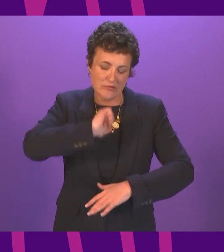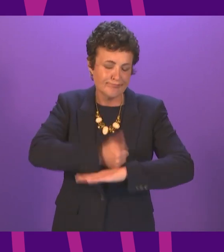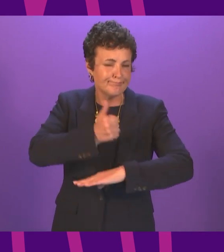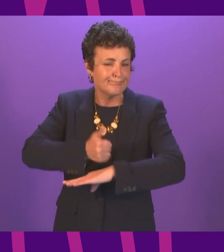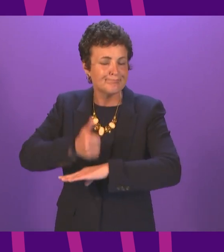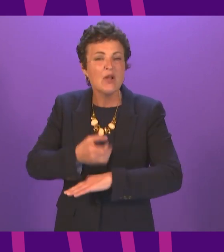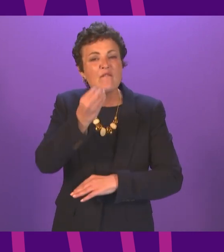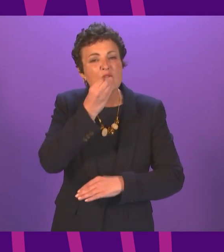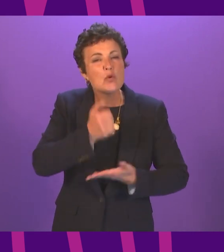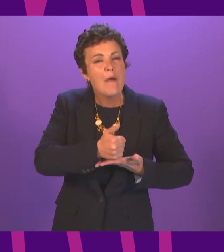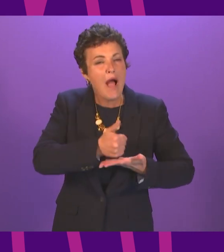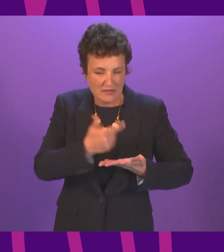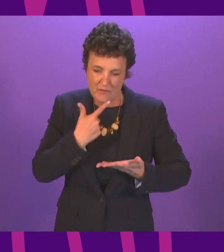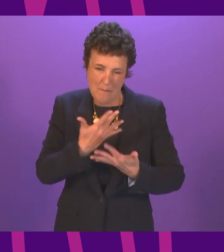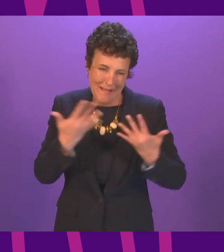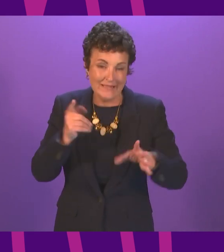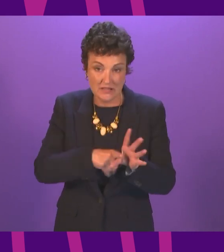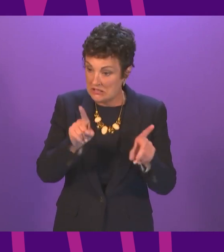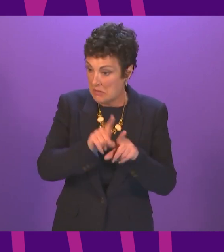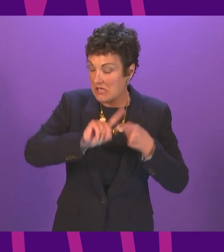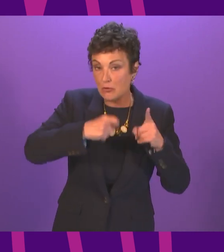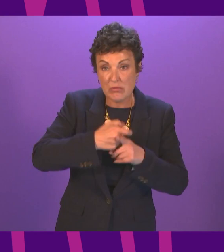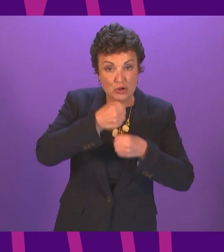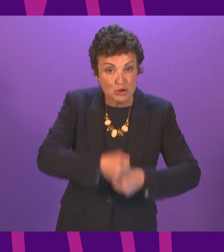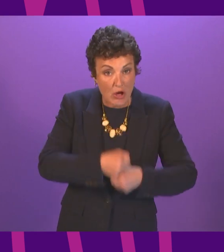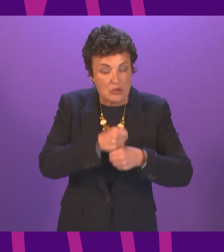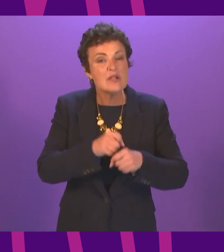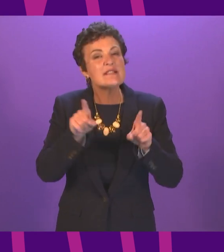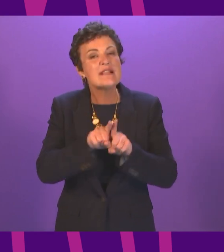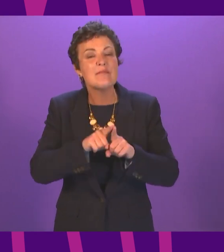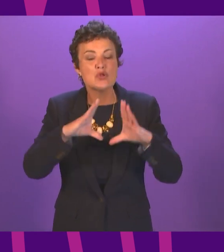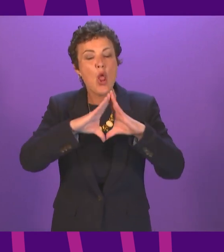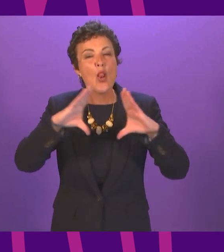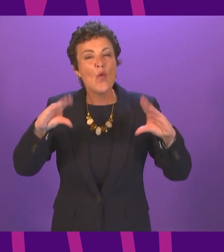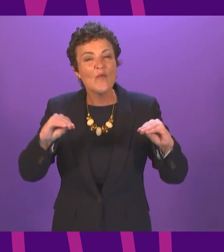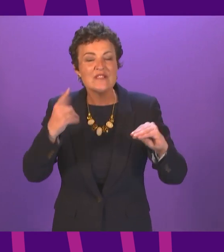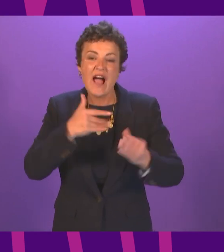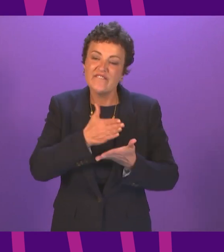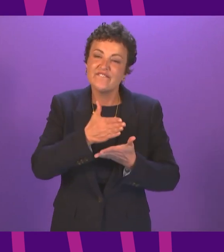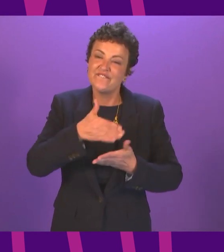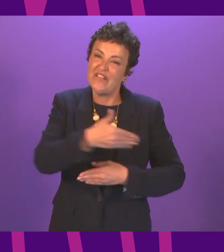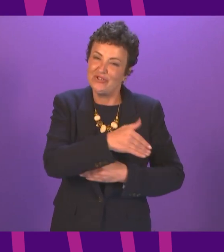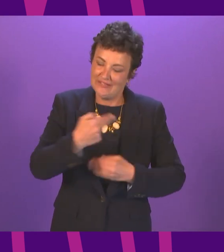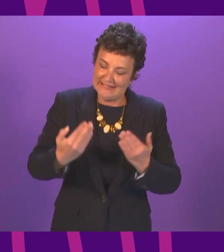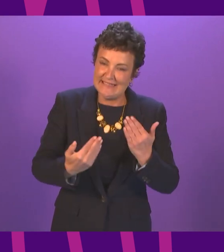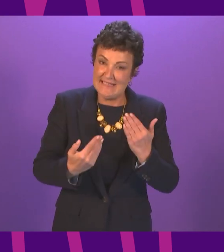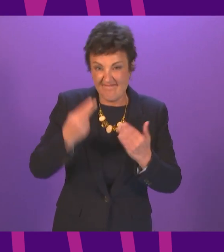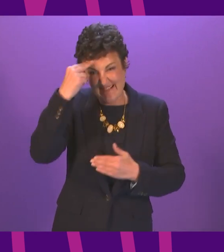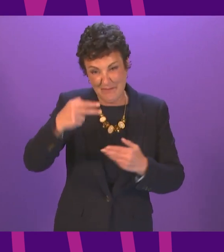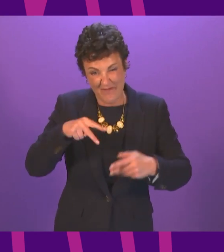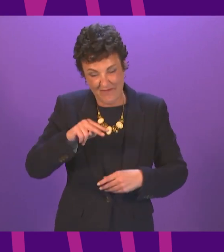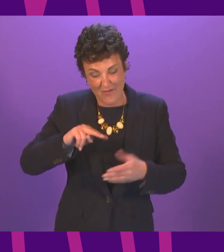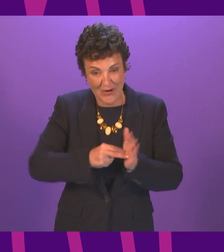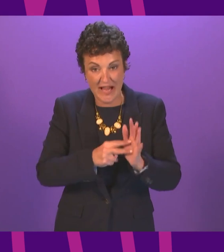several years including east go bride churches and loaves and fishes and they had to ramp up their work supported